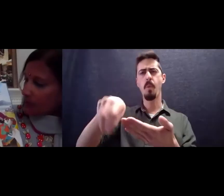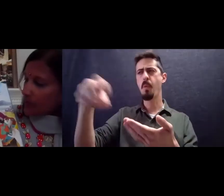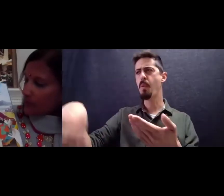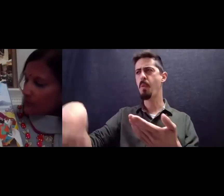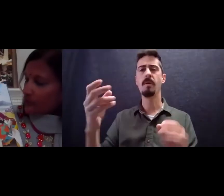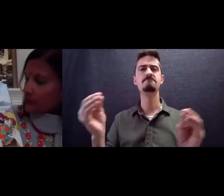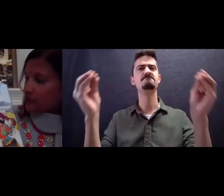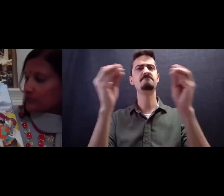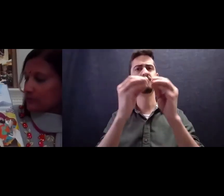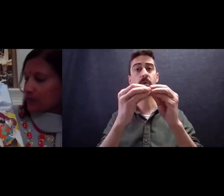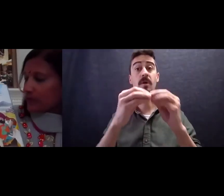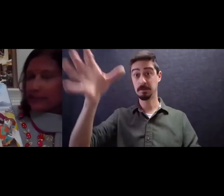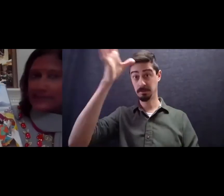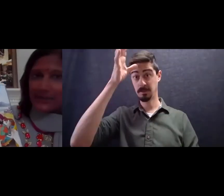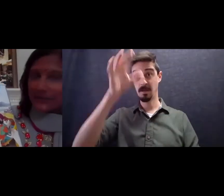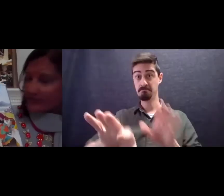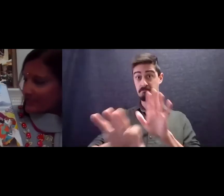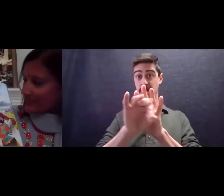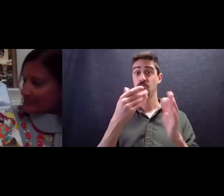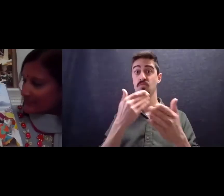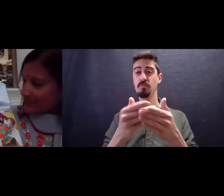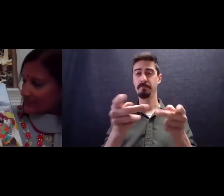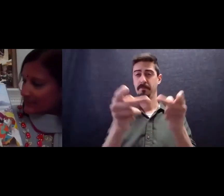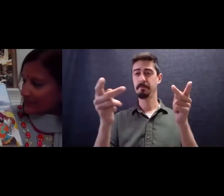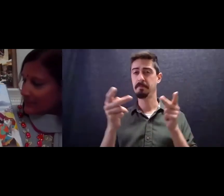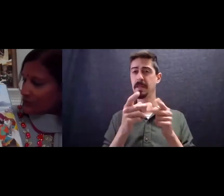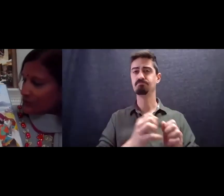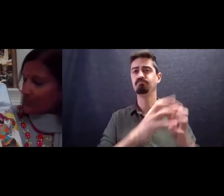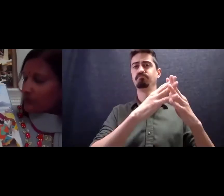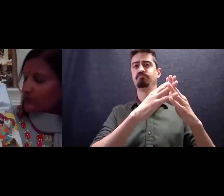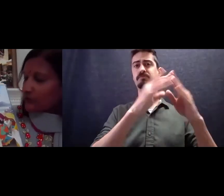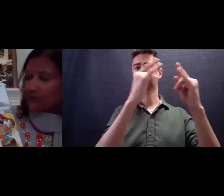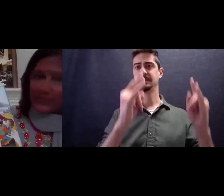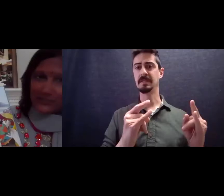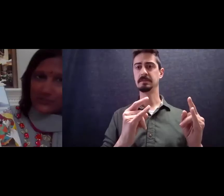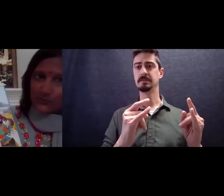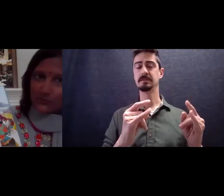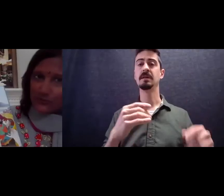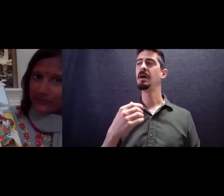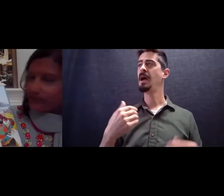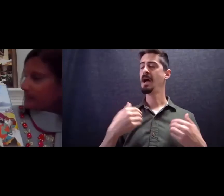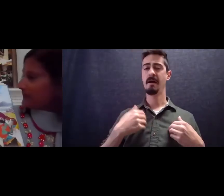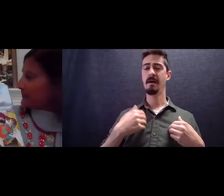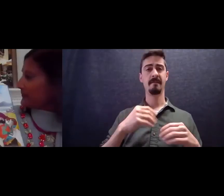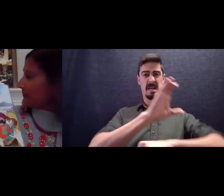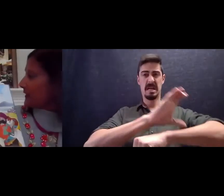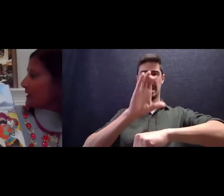Bapu found a good spot and set up their tent he dressed Kamel in her finest jewelry